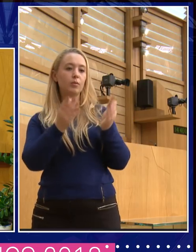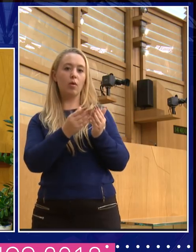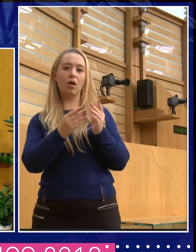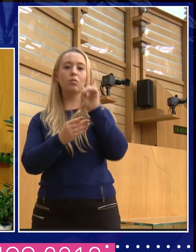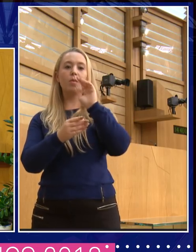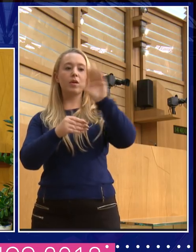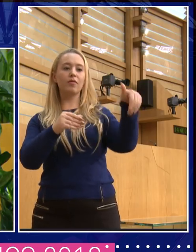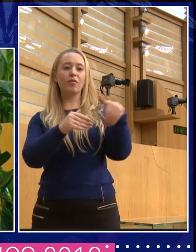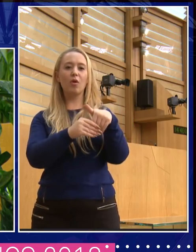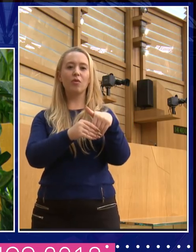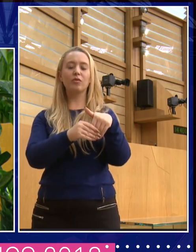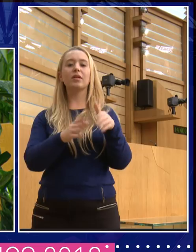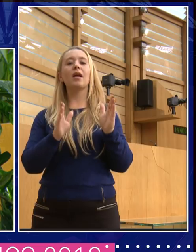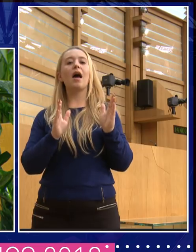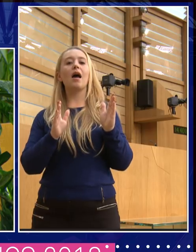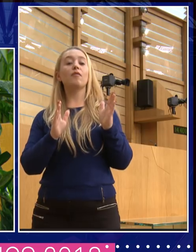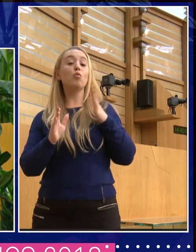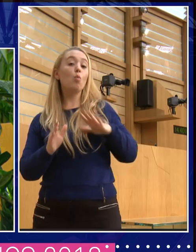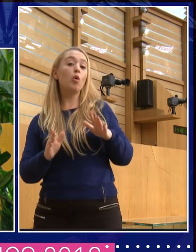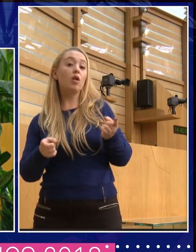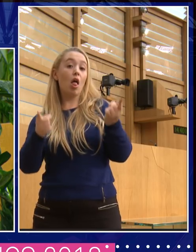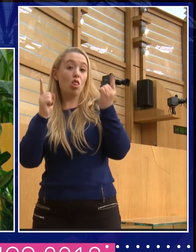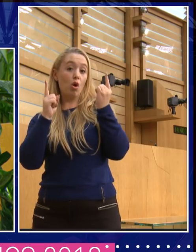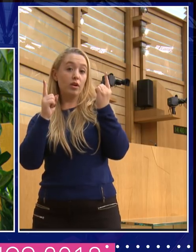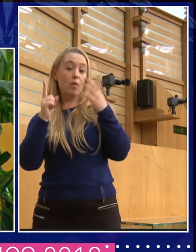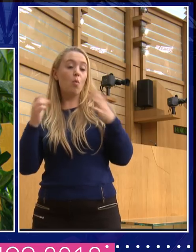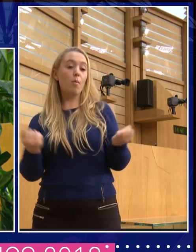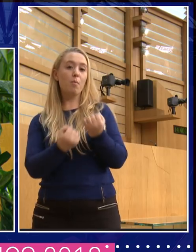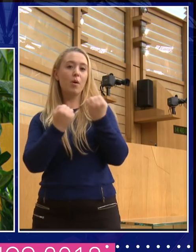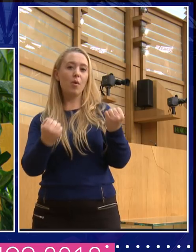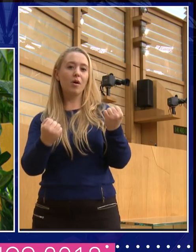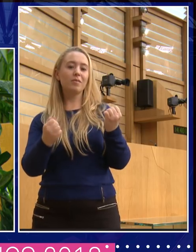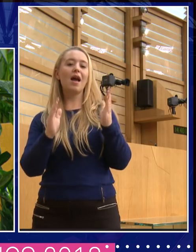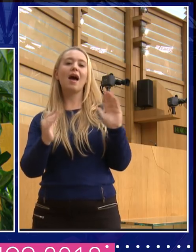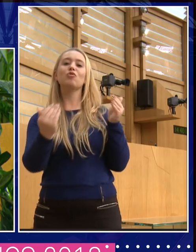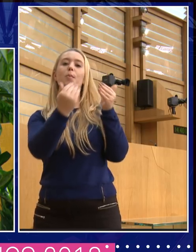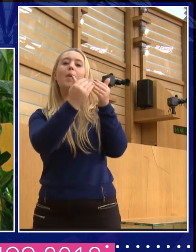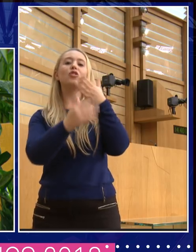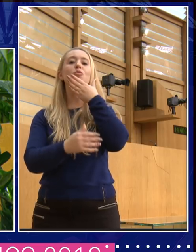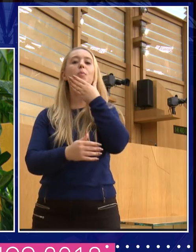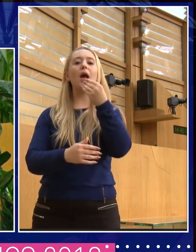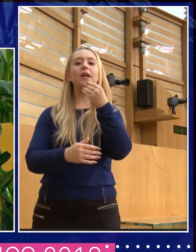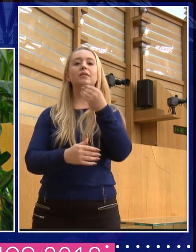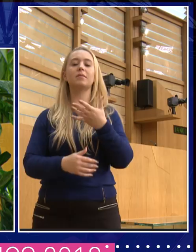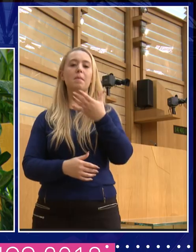the way to claim authority is to be as close to being a man as you possibly could be.